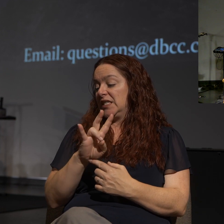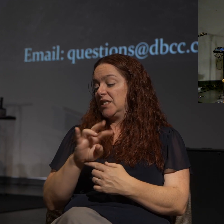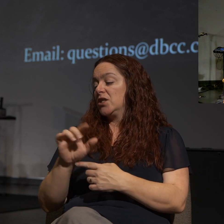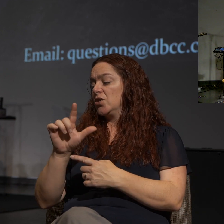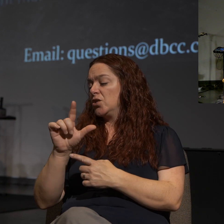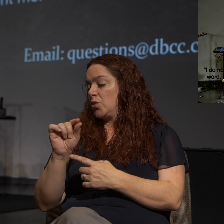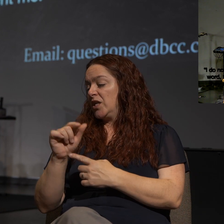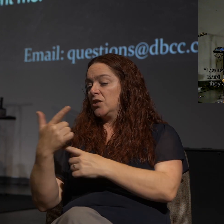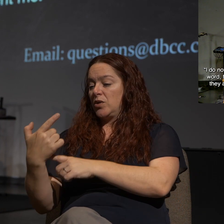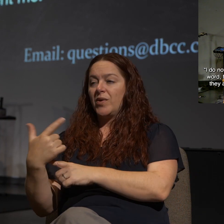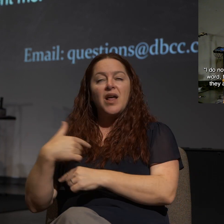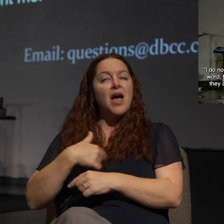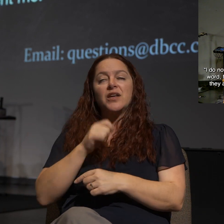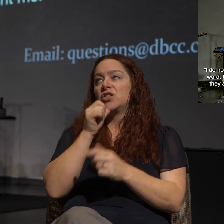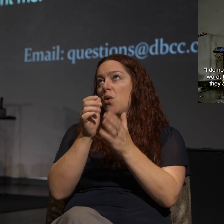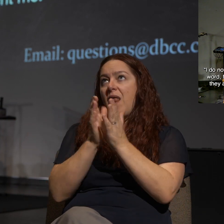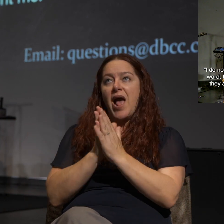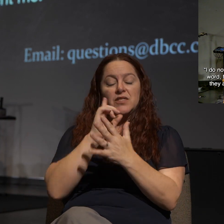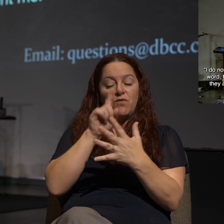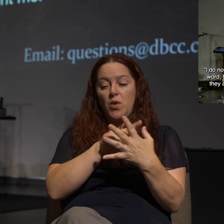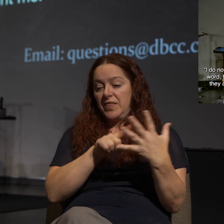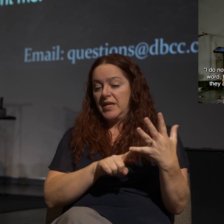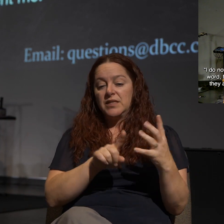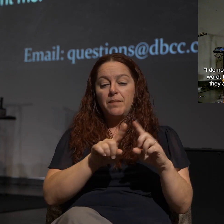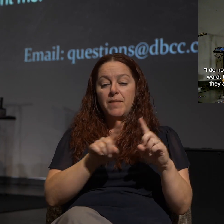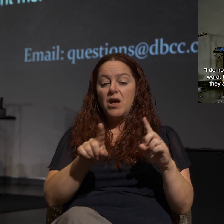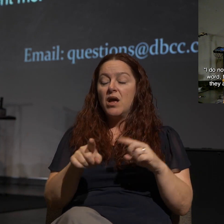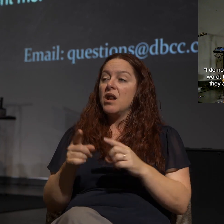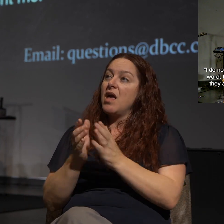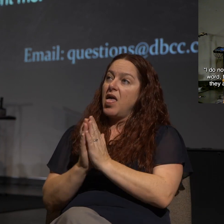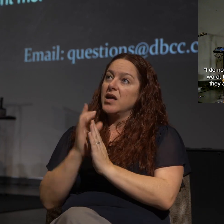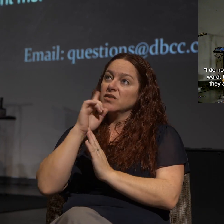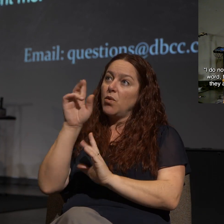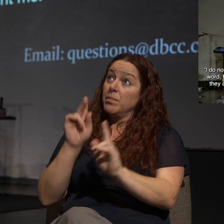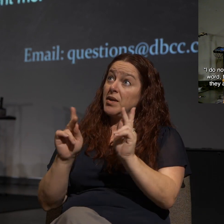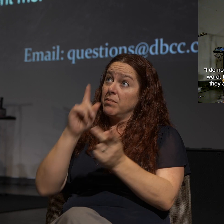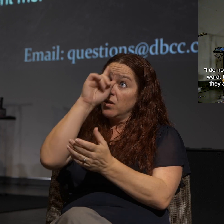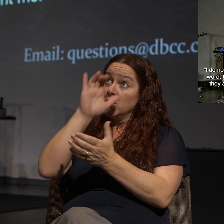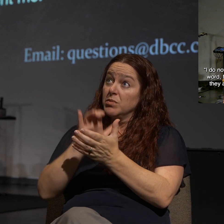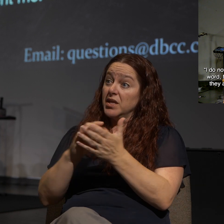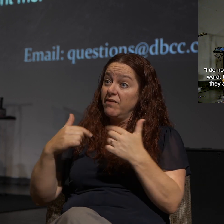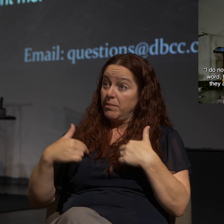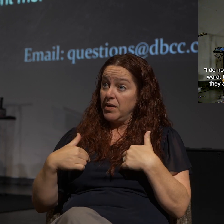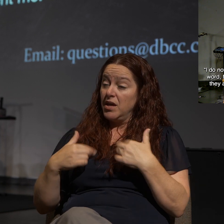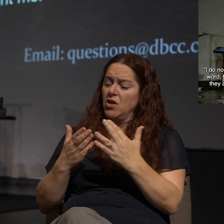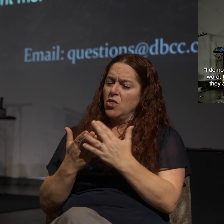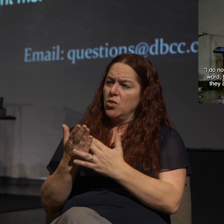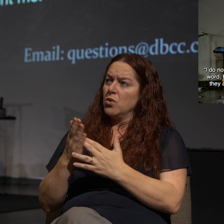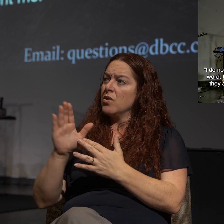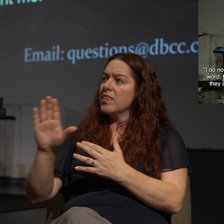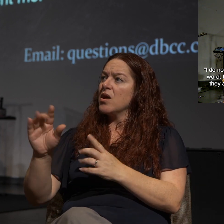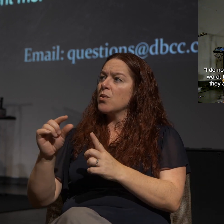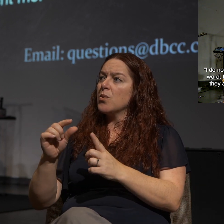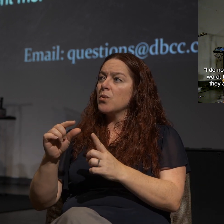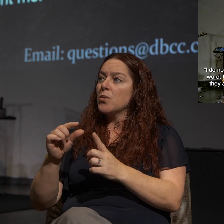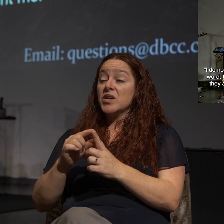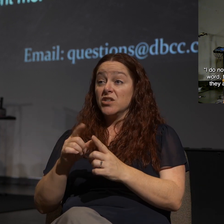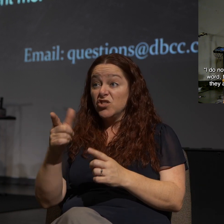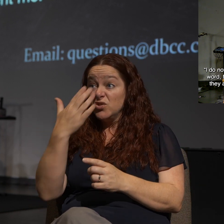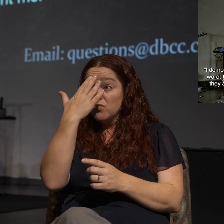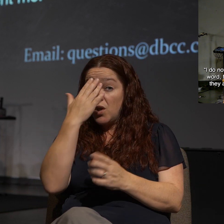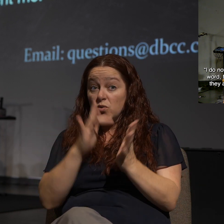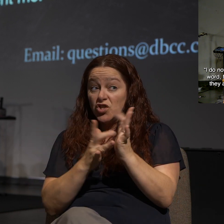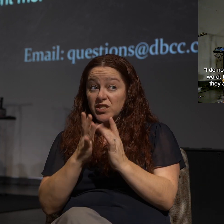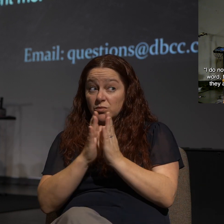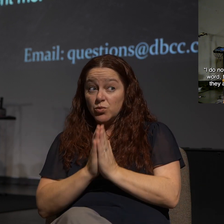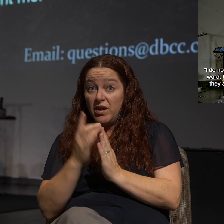21, I do not ask for these things only, but also for those who will believe in me through their word. Do you realize Jesus just prayed for you and me?